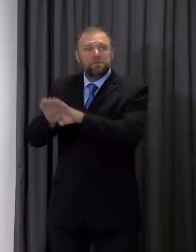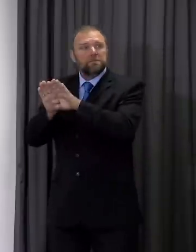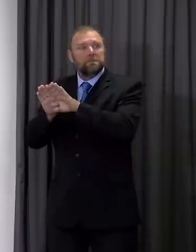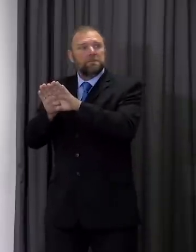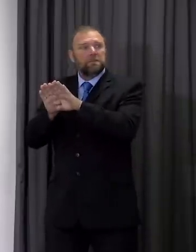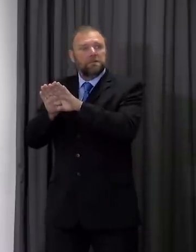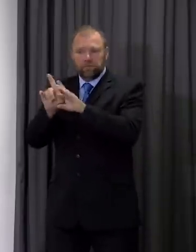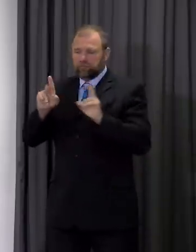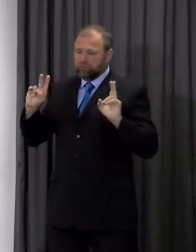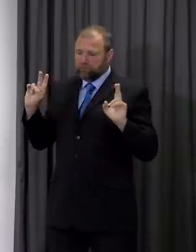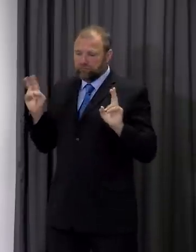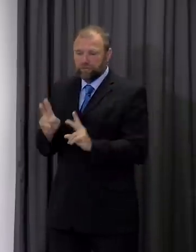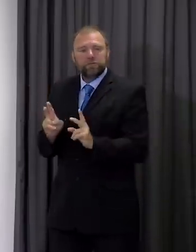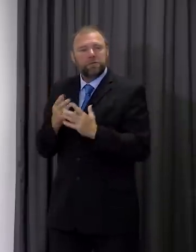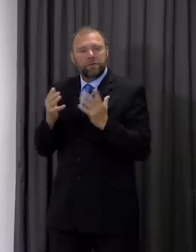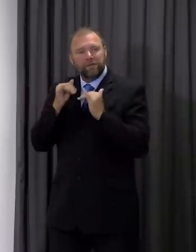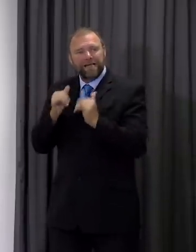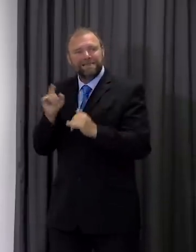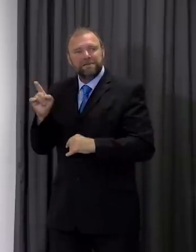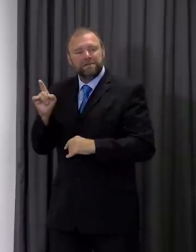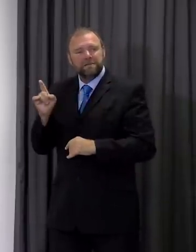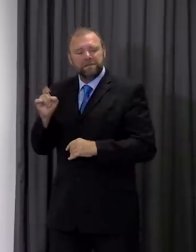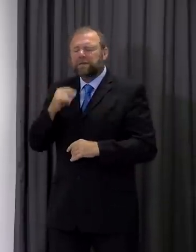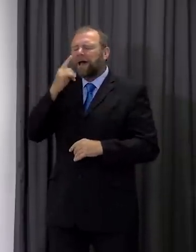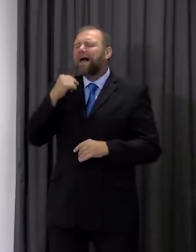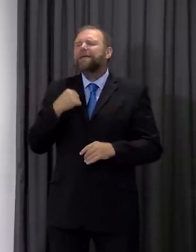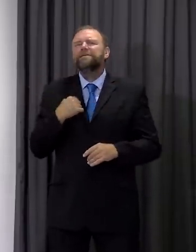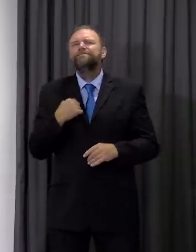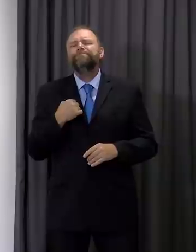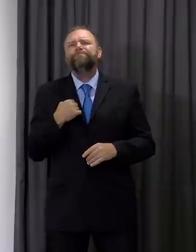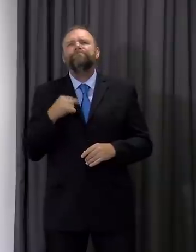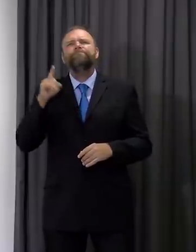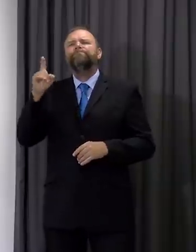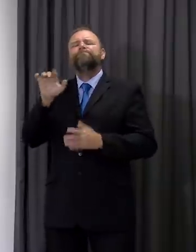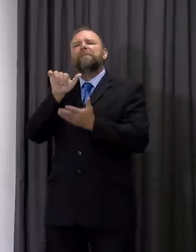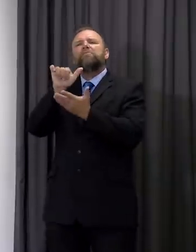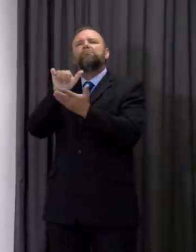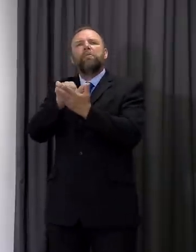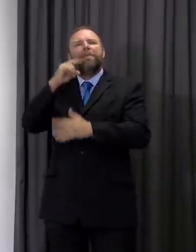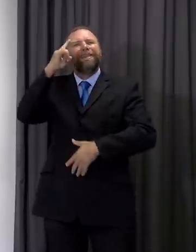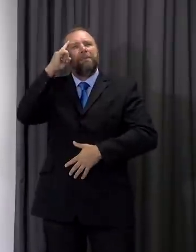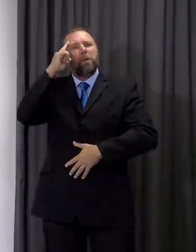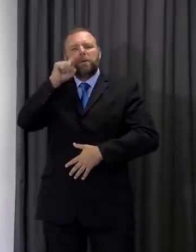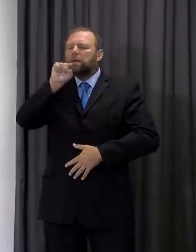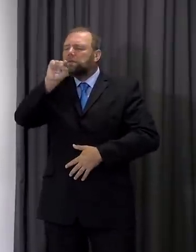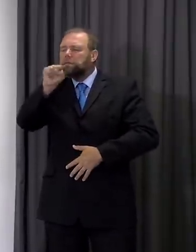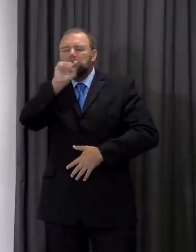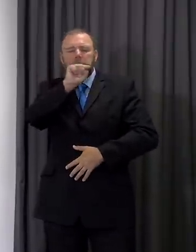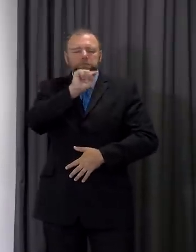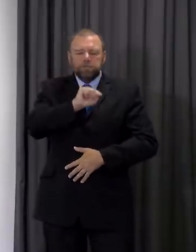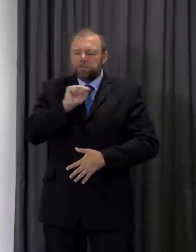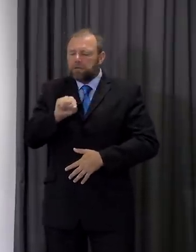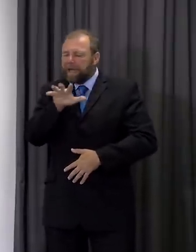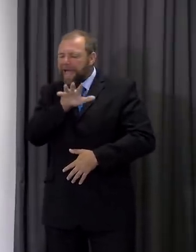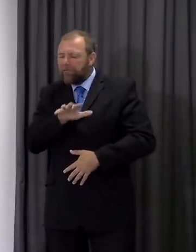of that is that they didn't properly account for the outbreak and heightened areas of concern within not just Wales, but Scotland and Northern